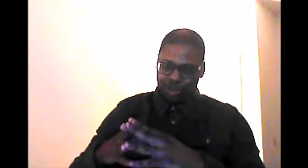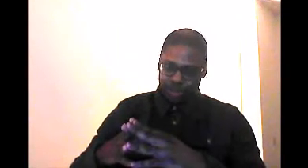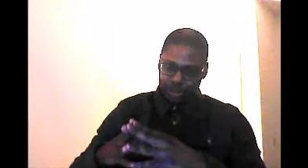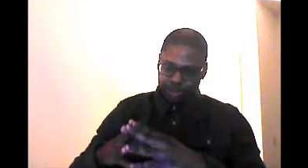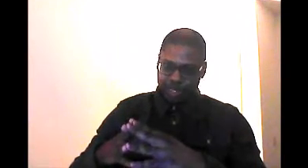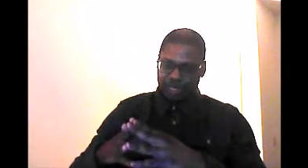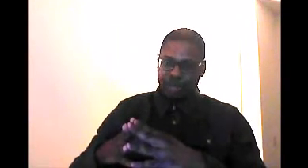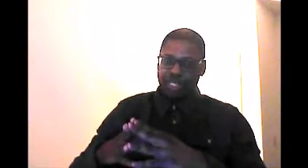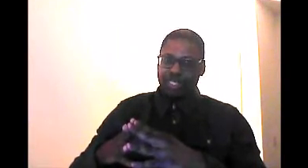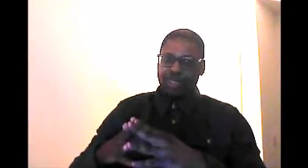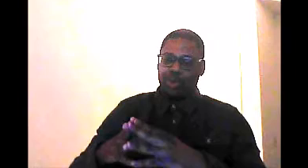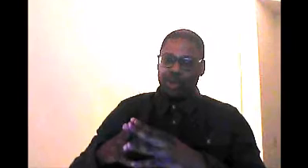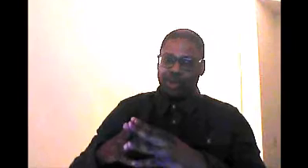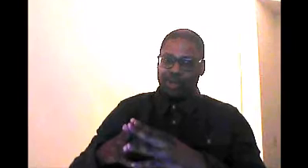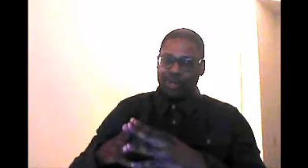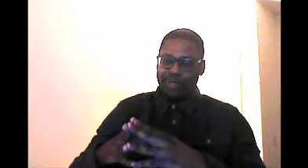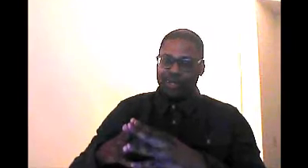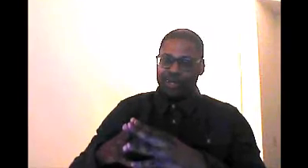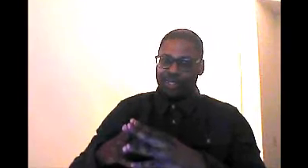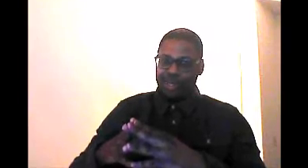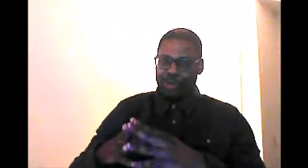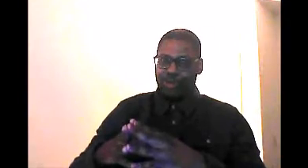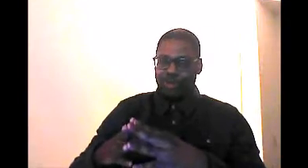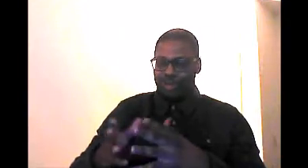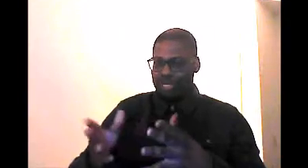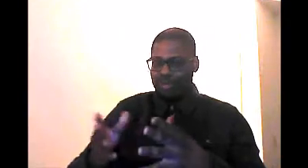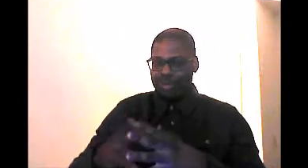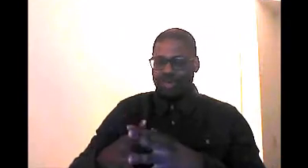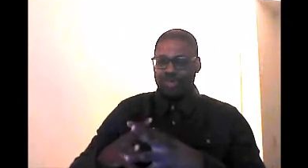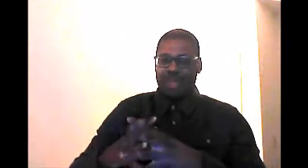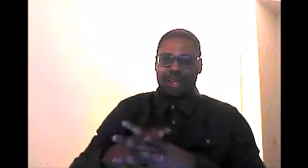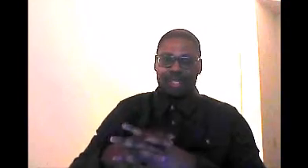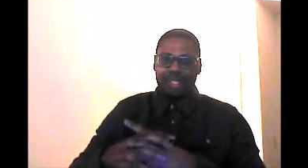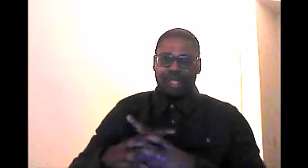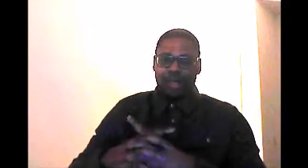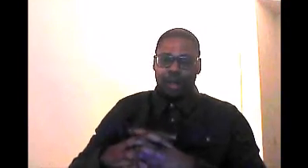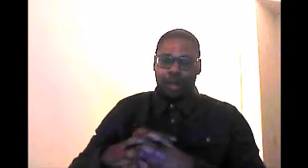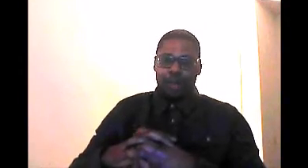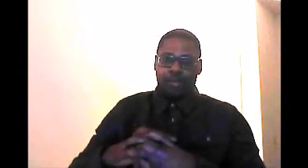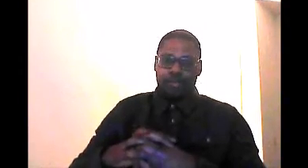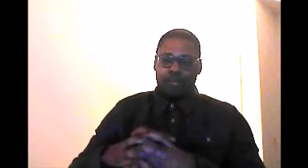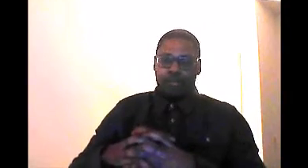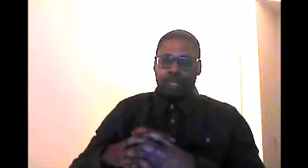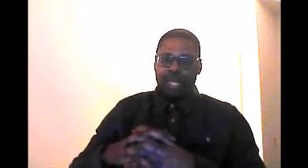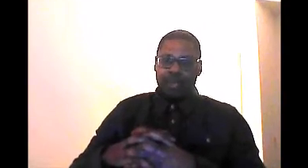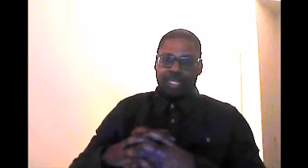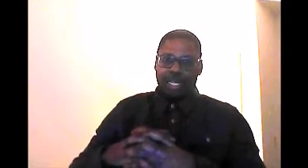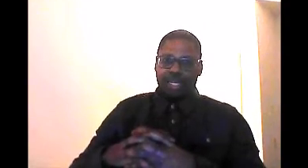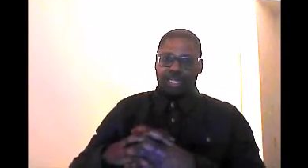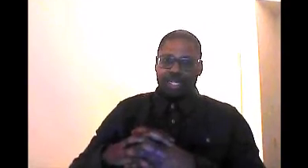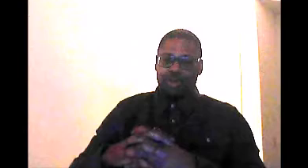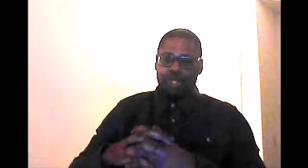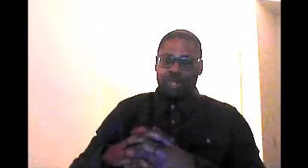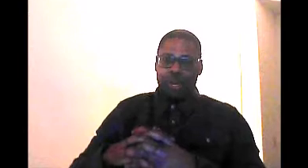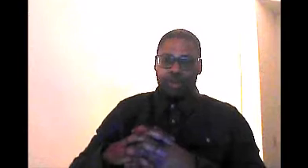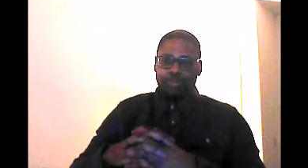Your objective is to learn. So, do what you have to do to do that. But that being said, that's not the only thing, right?